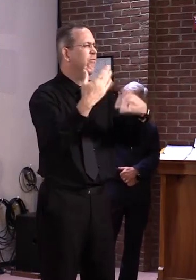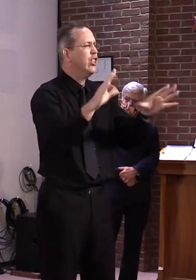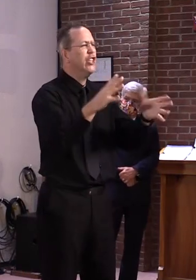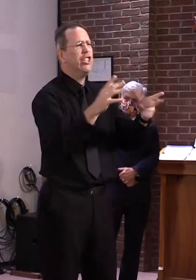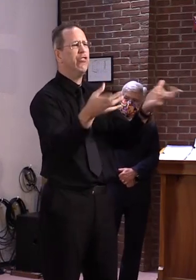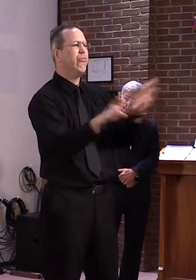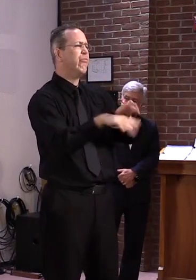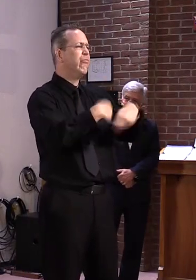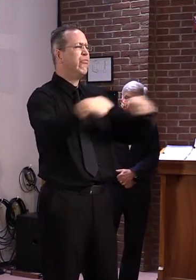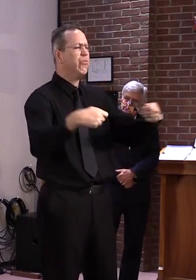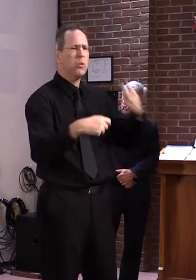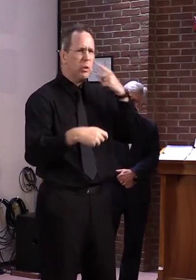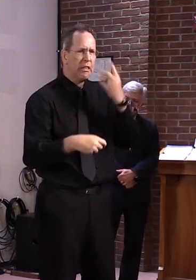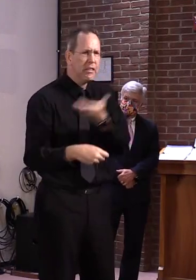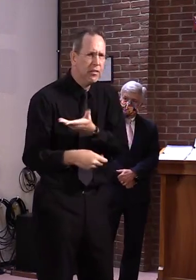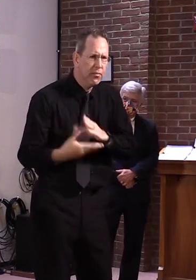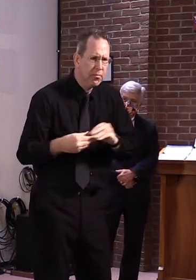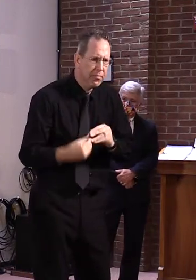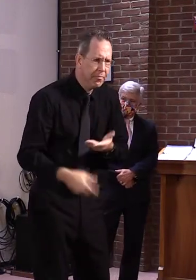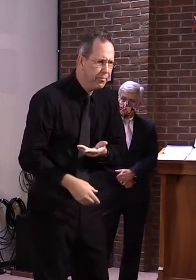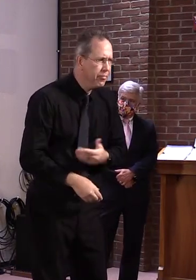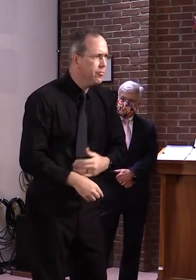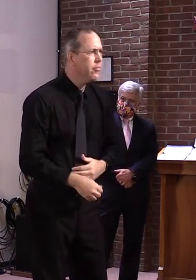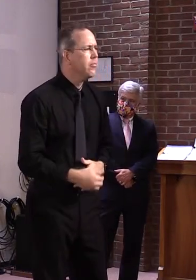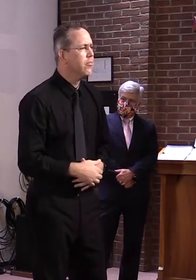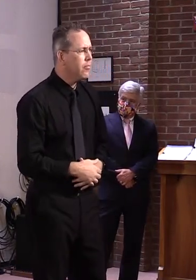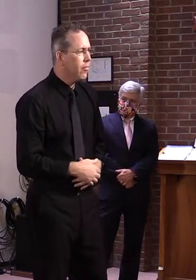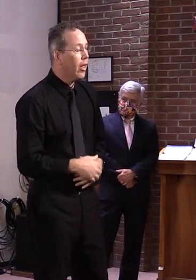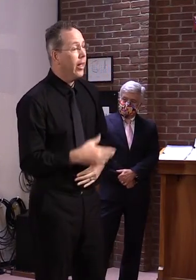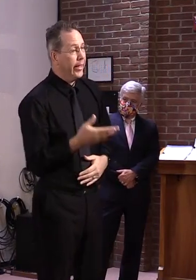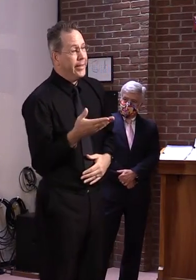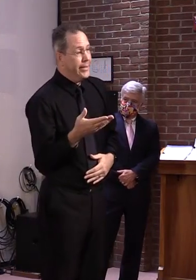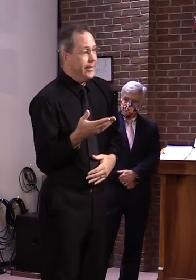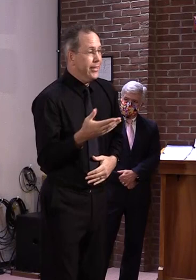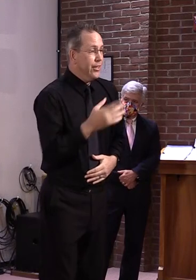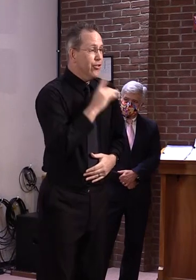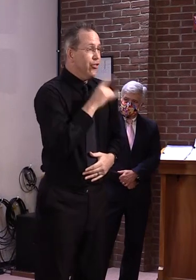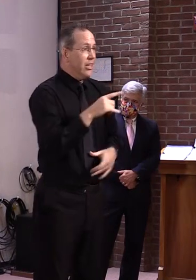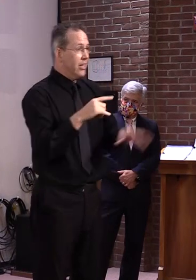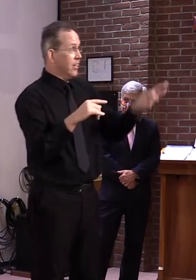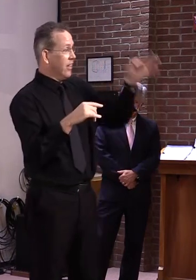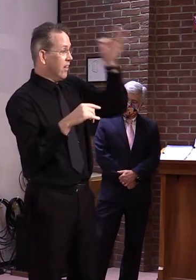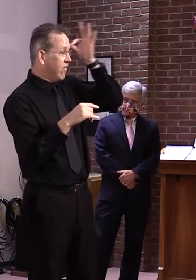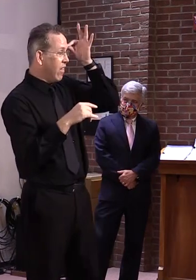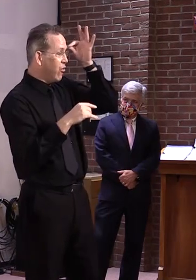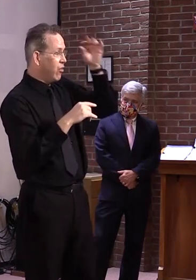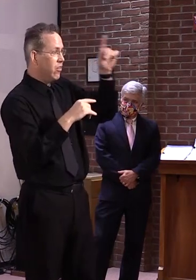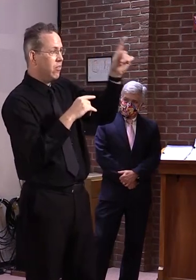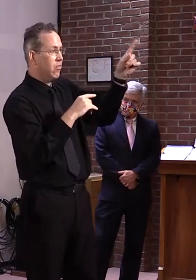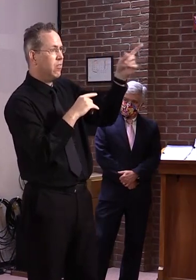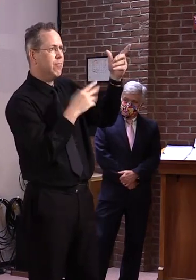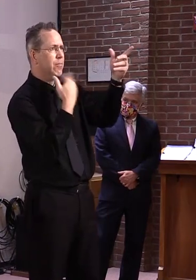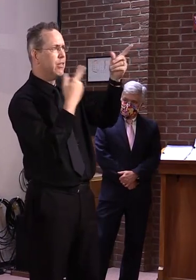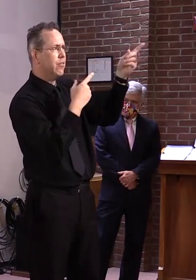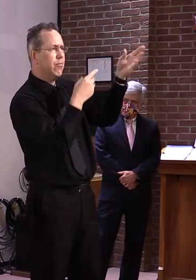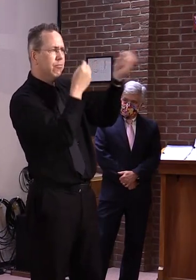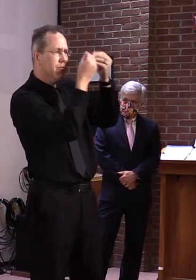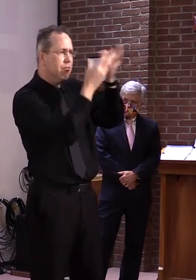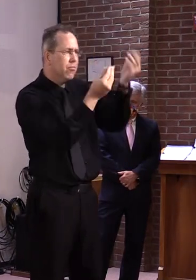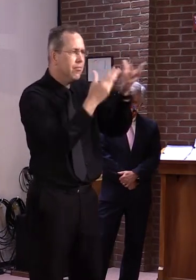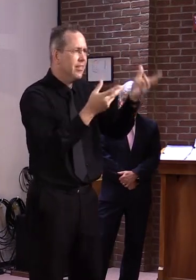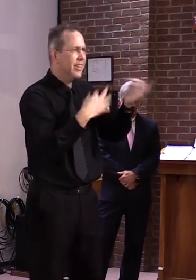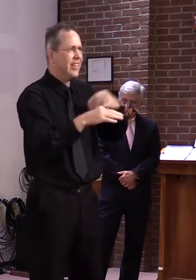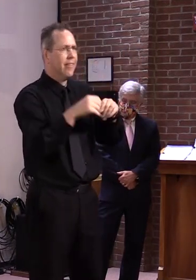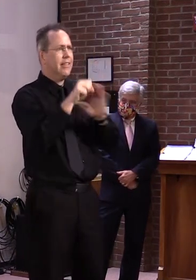easier to adhere to than having it done sporadically. But I have to say, you know, we look at our numbers